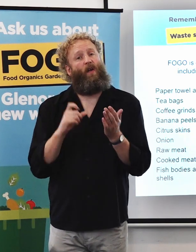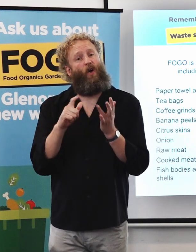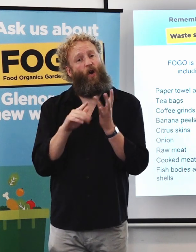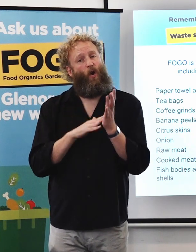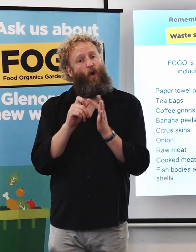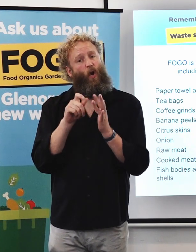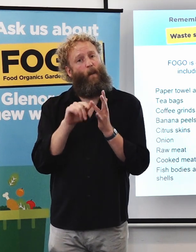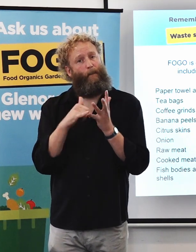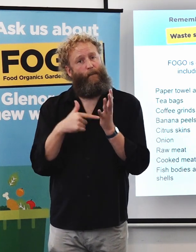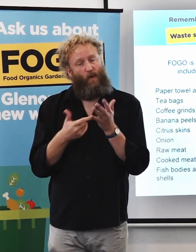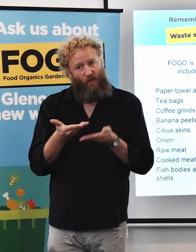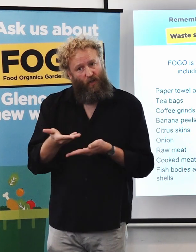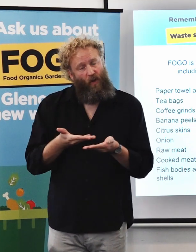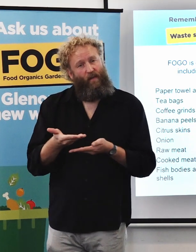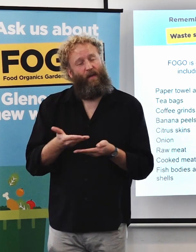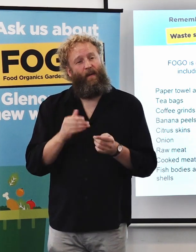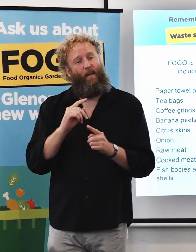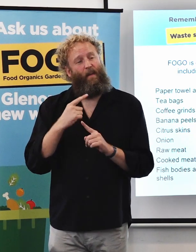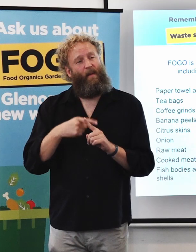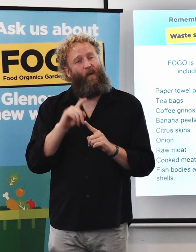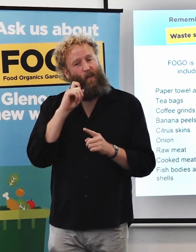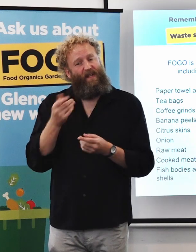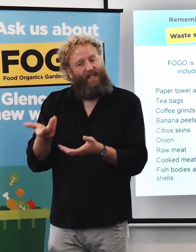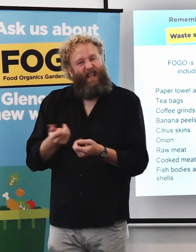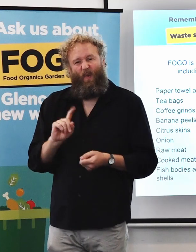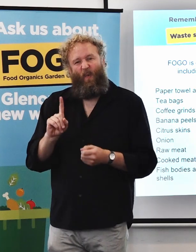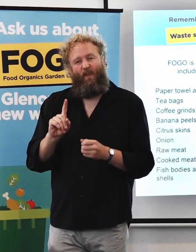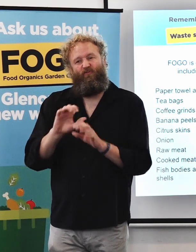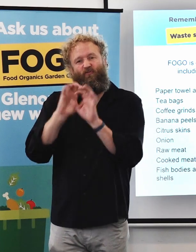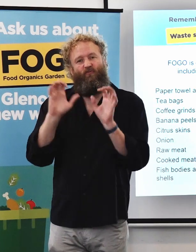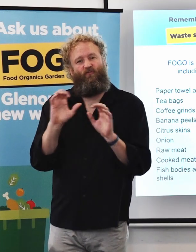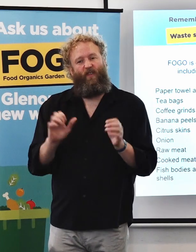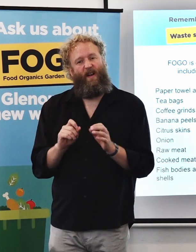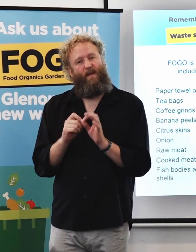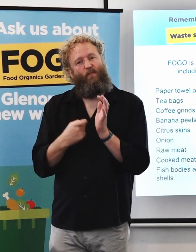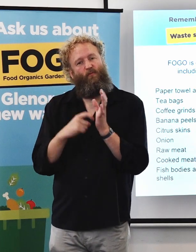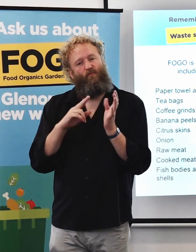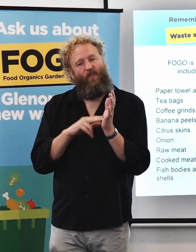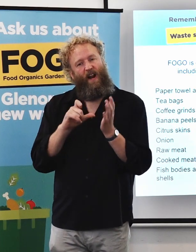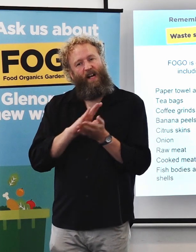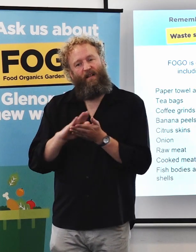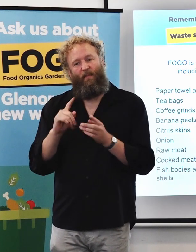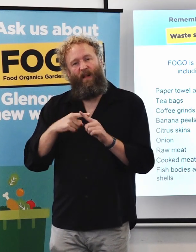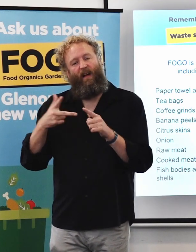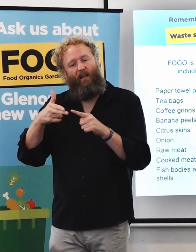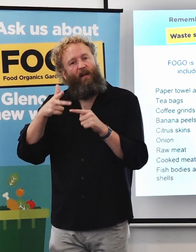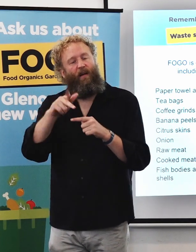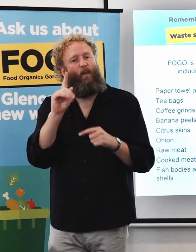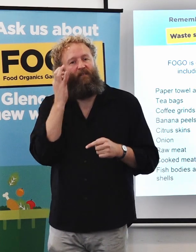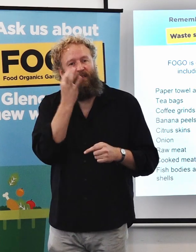It's going to be able to take branches and prunings of roses and other things that you may not have